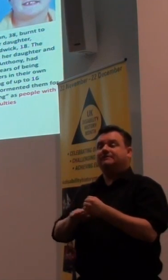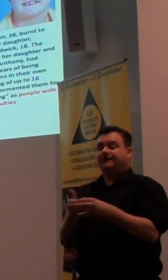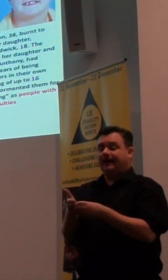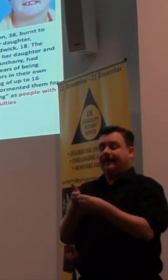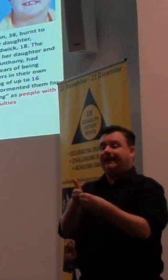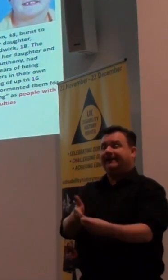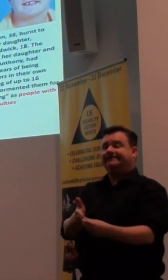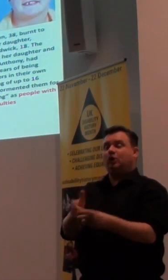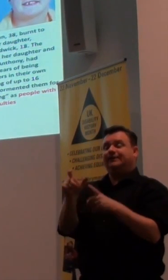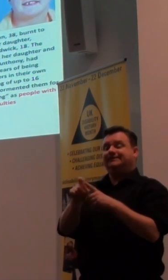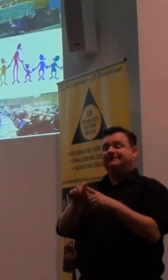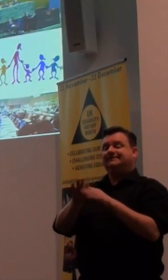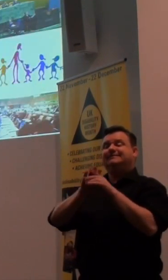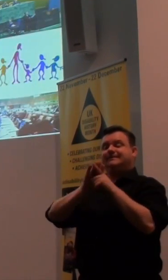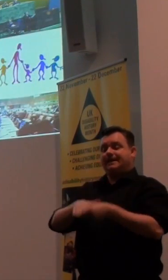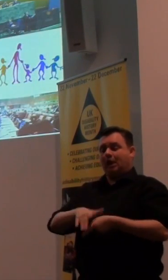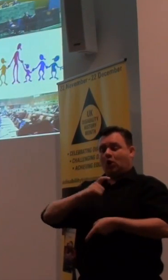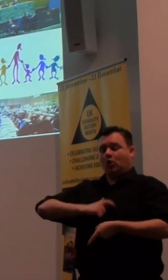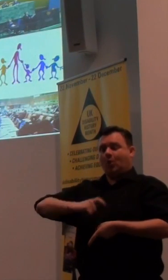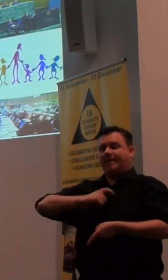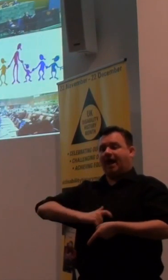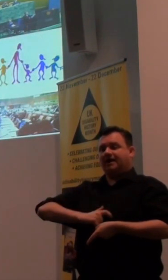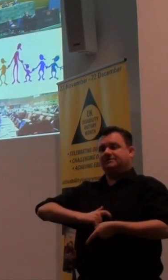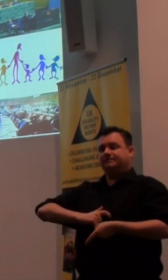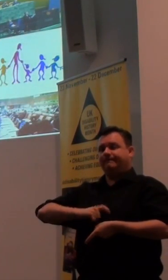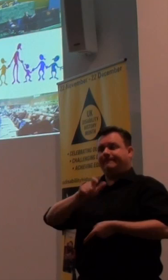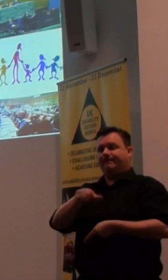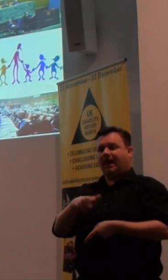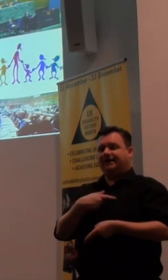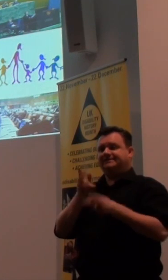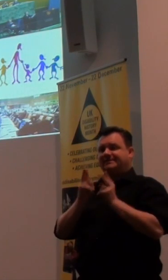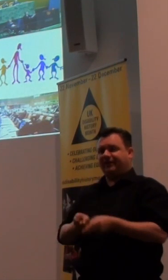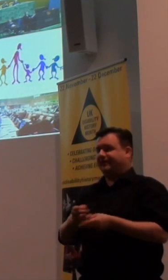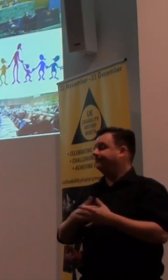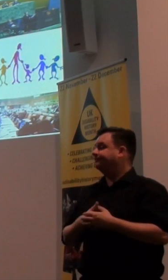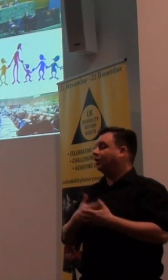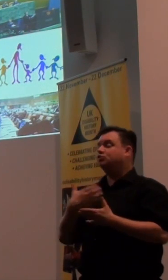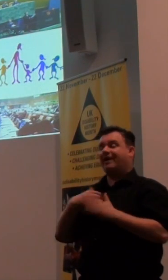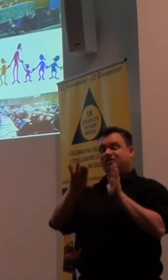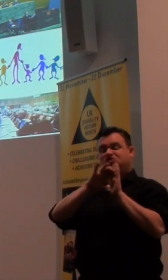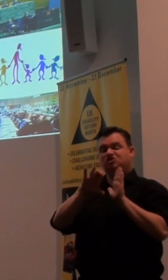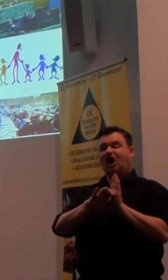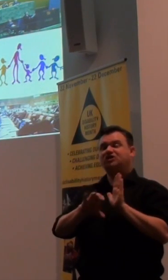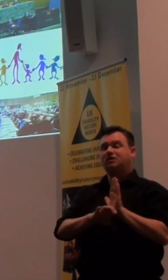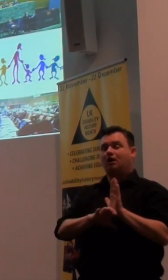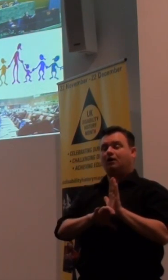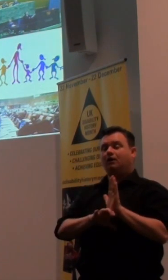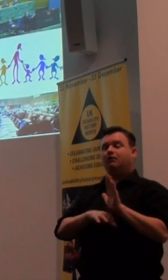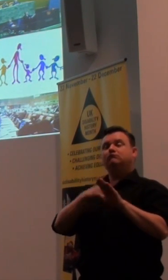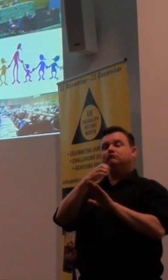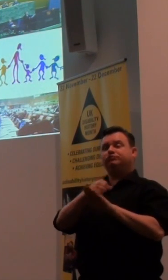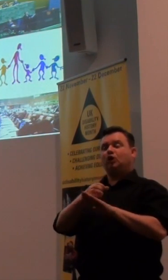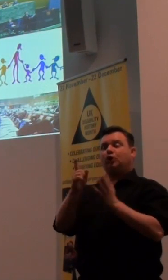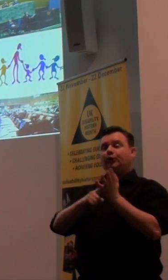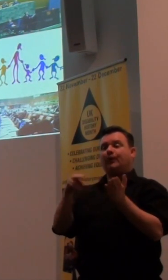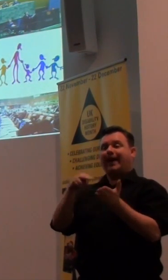lead to dehumanising people in death. So we have this charter, we agree, this convention of the UN, which is based on